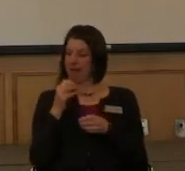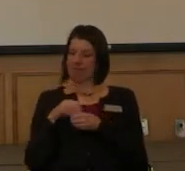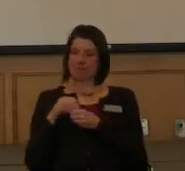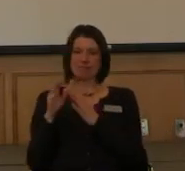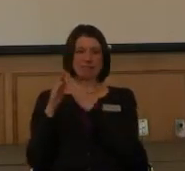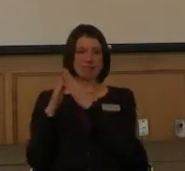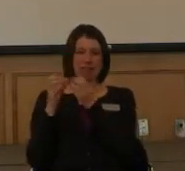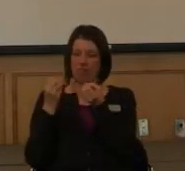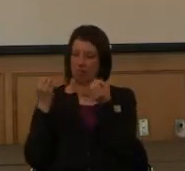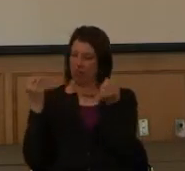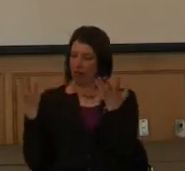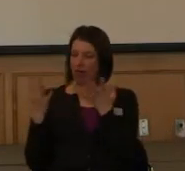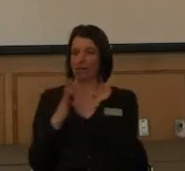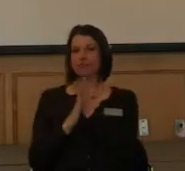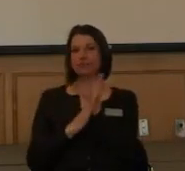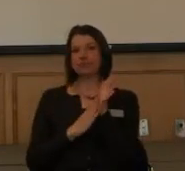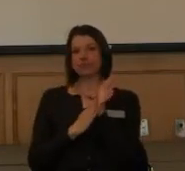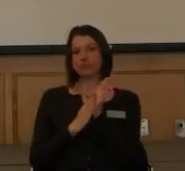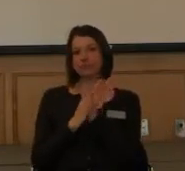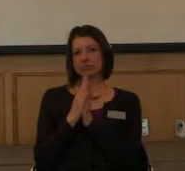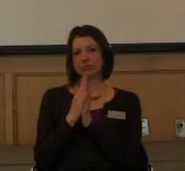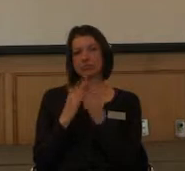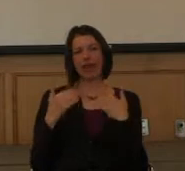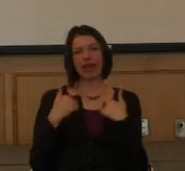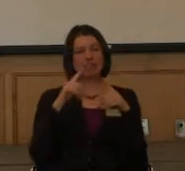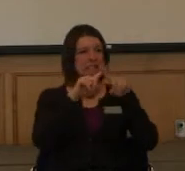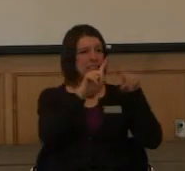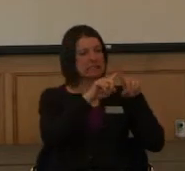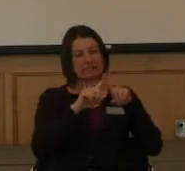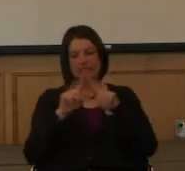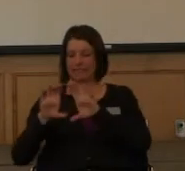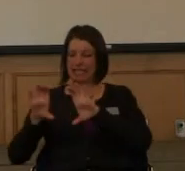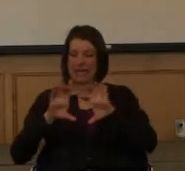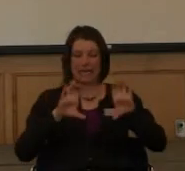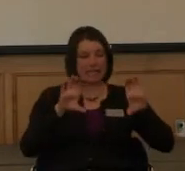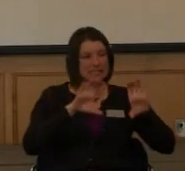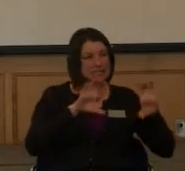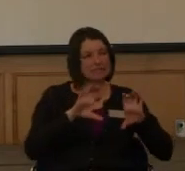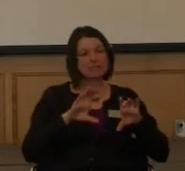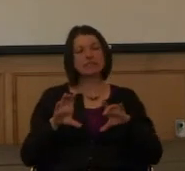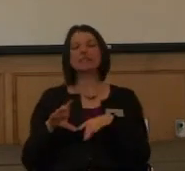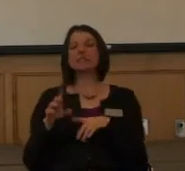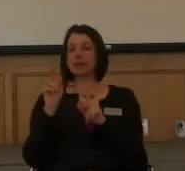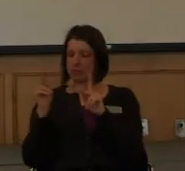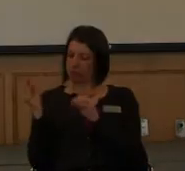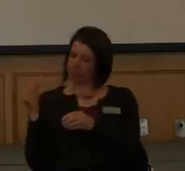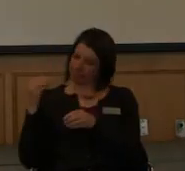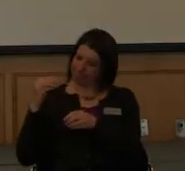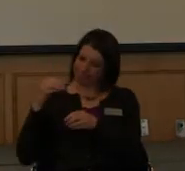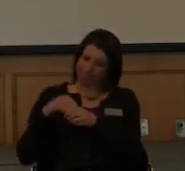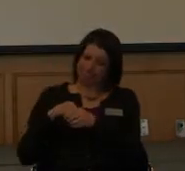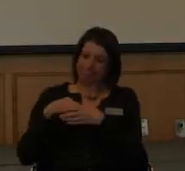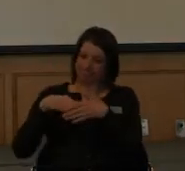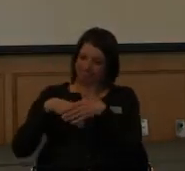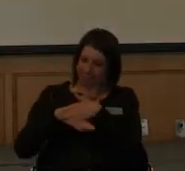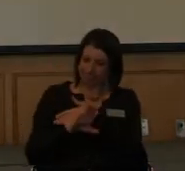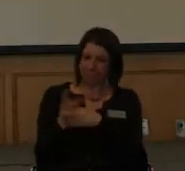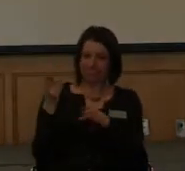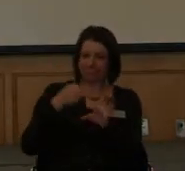there's a lot of things. And, you know, having activities that the students can be involved in will draw them in.